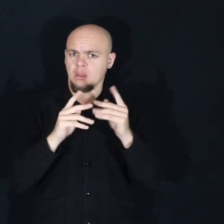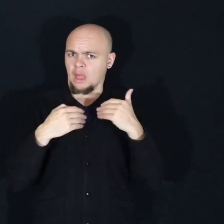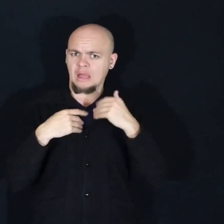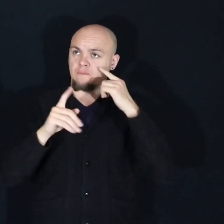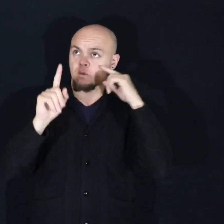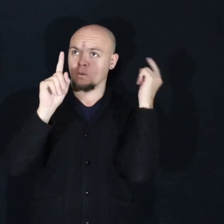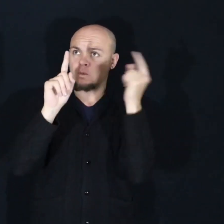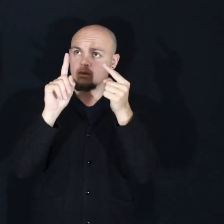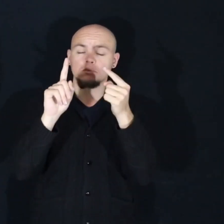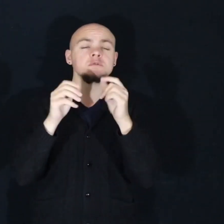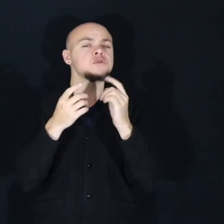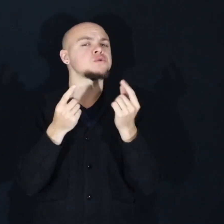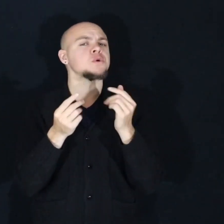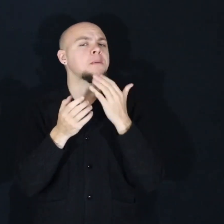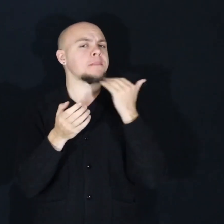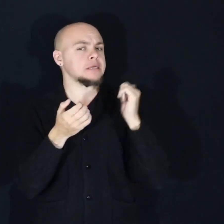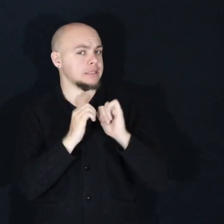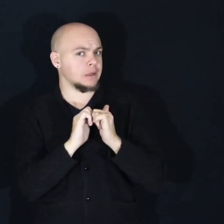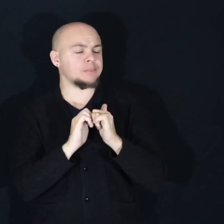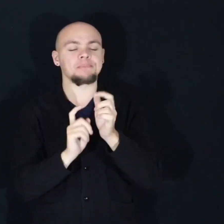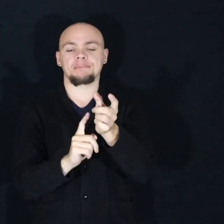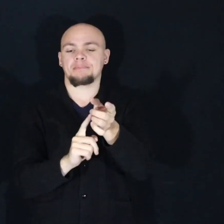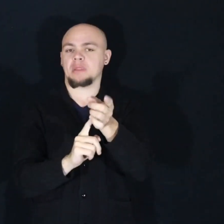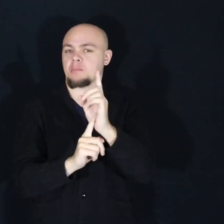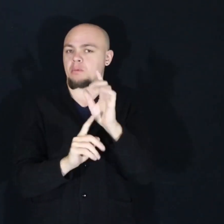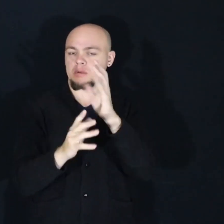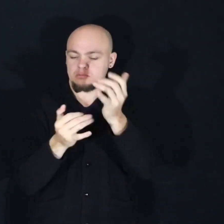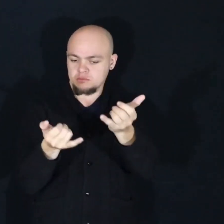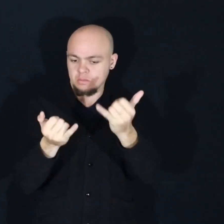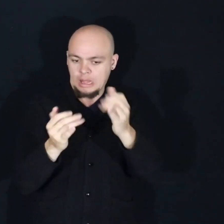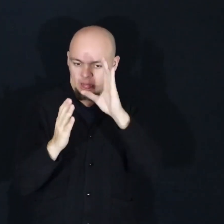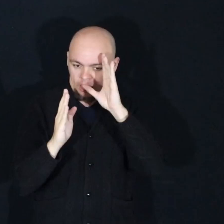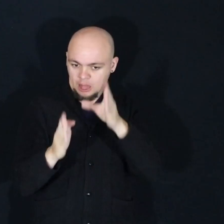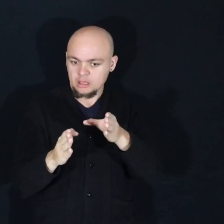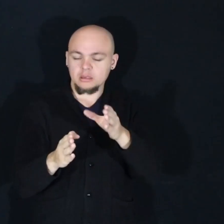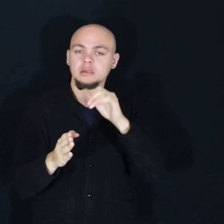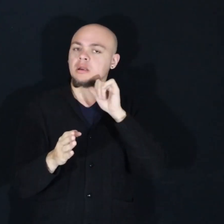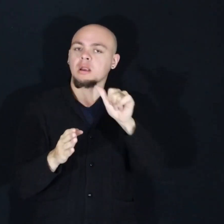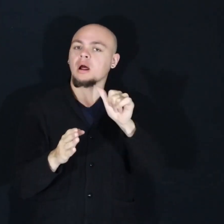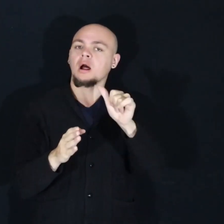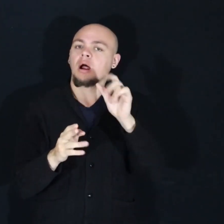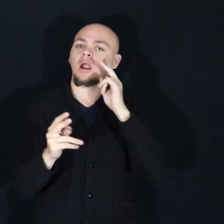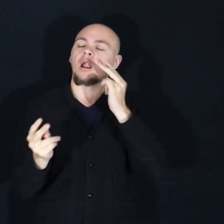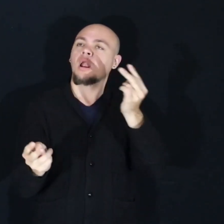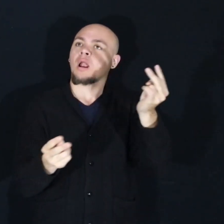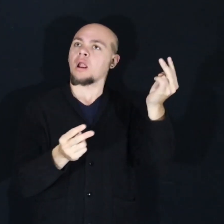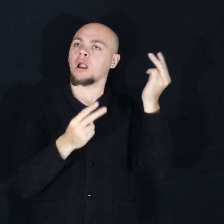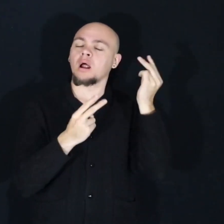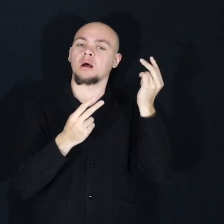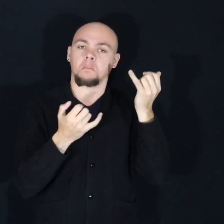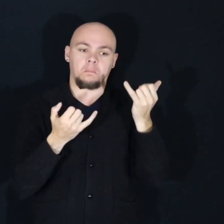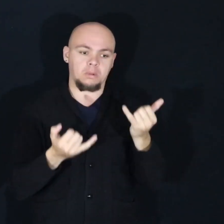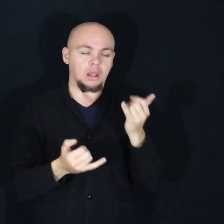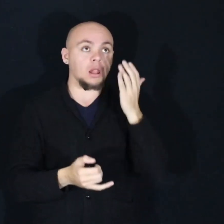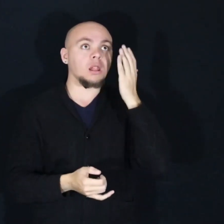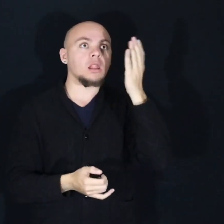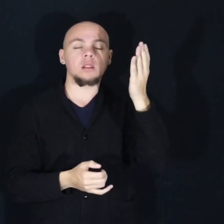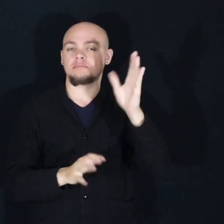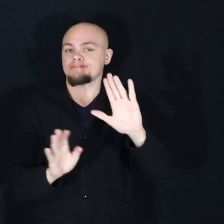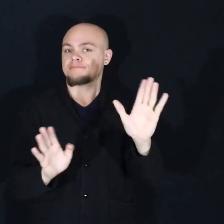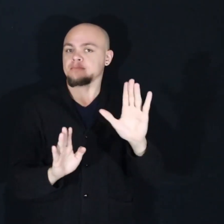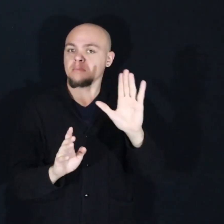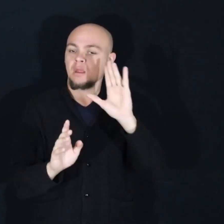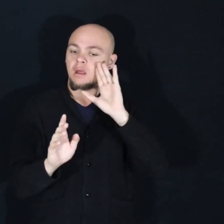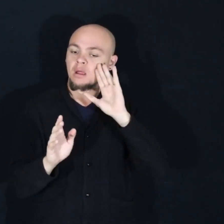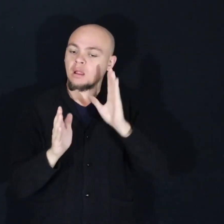can better do by being present in the moment, as we're not distracted by the overwhelmingness of the past or present, but yet we are driven